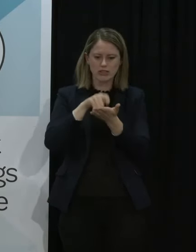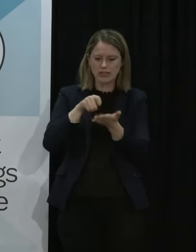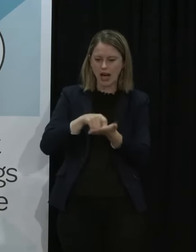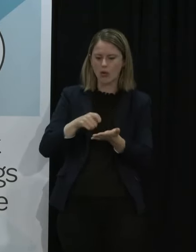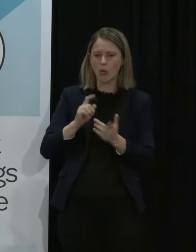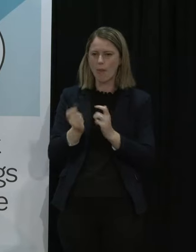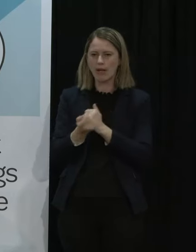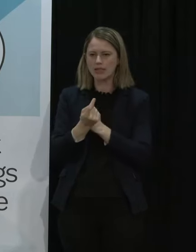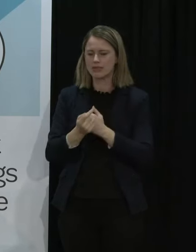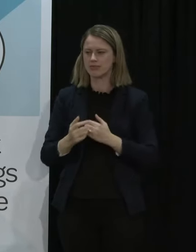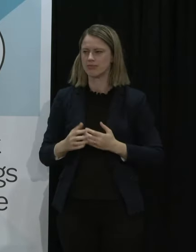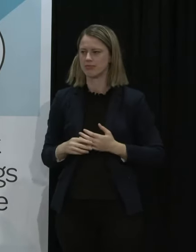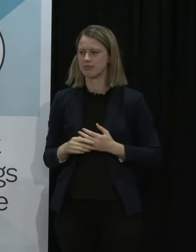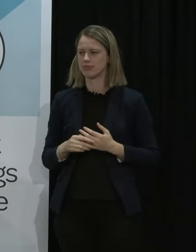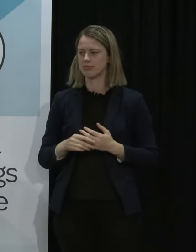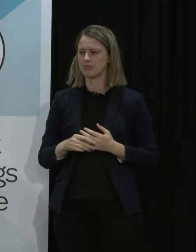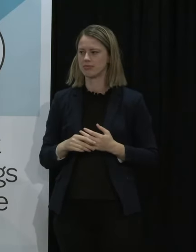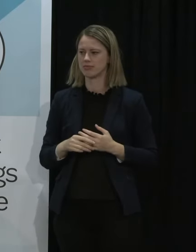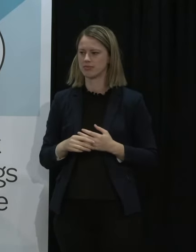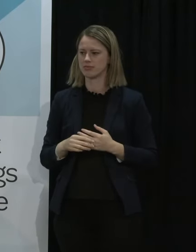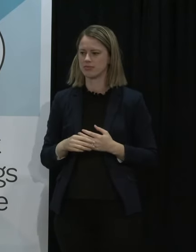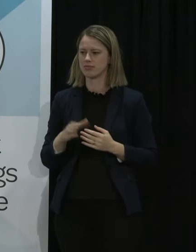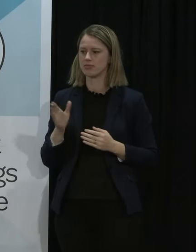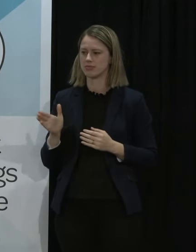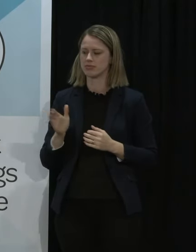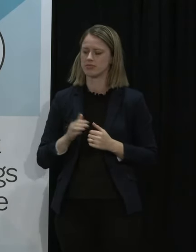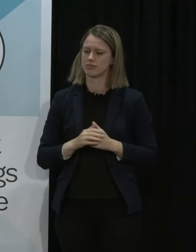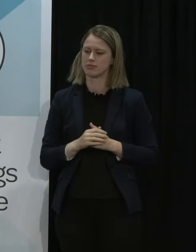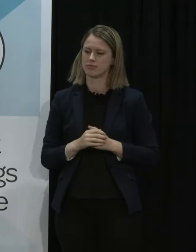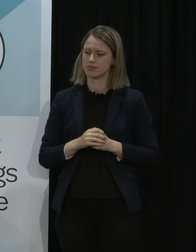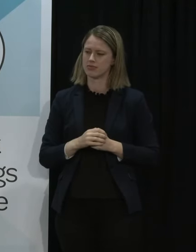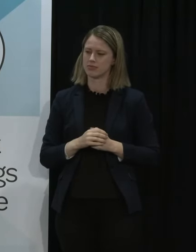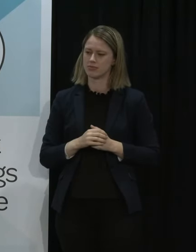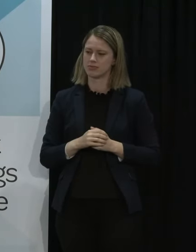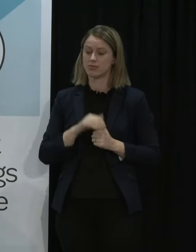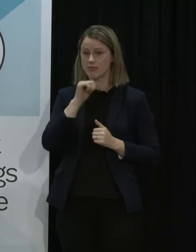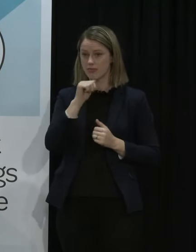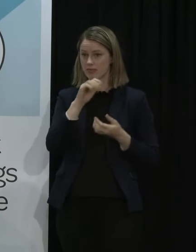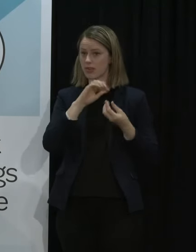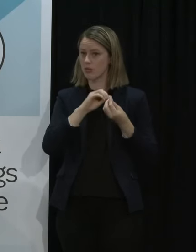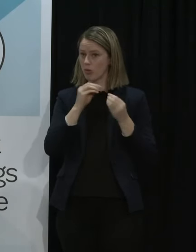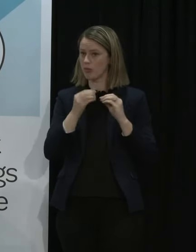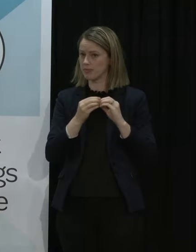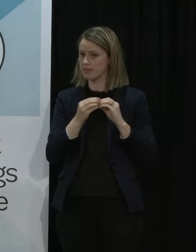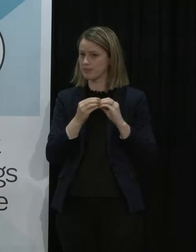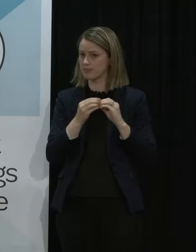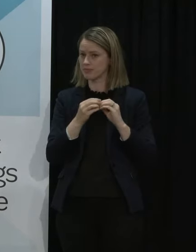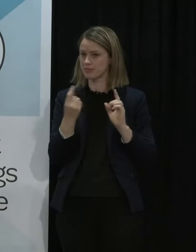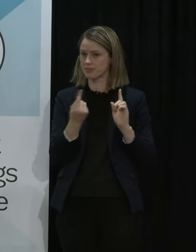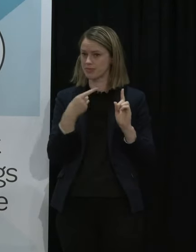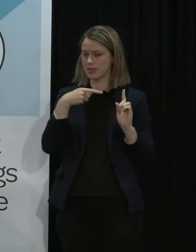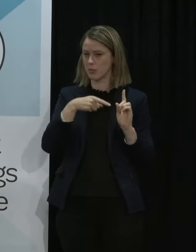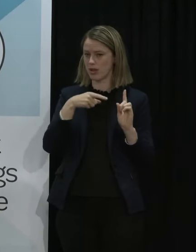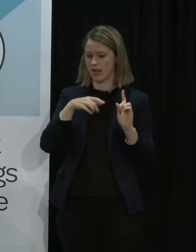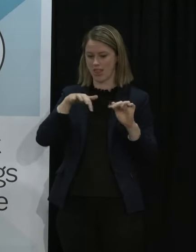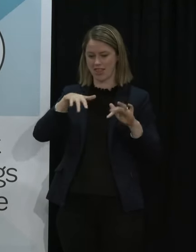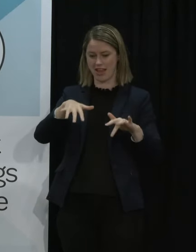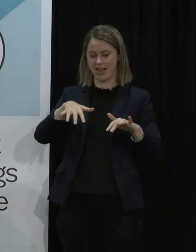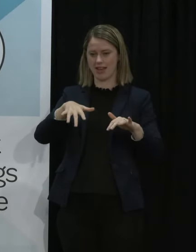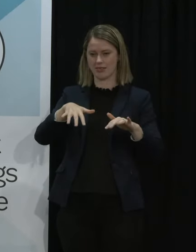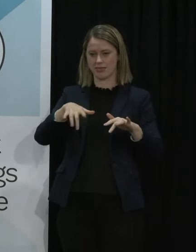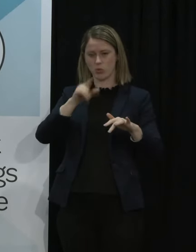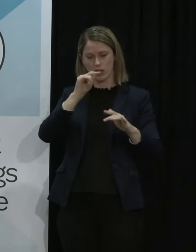and so look we have the ability if there is an issue and the person is still on premise and we're